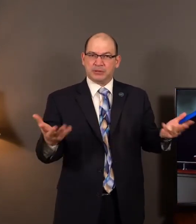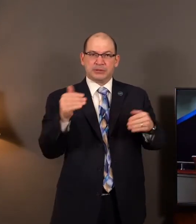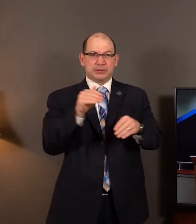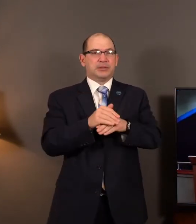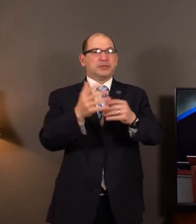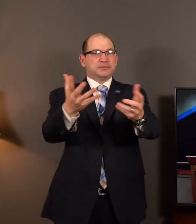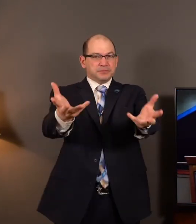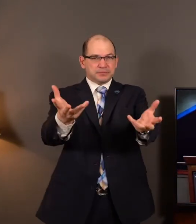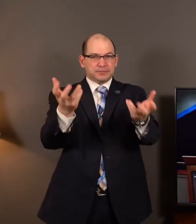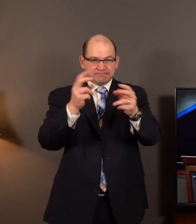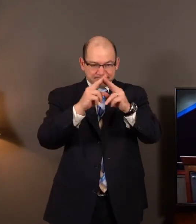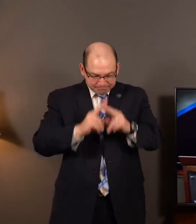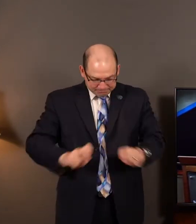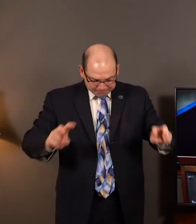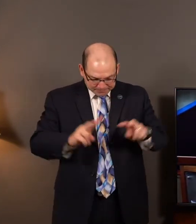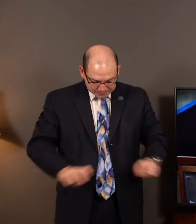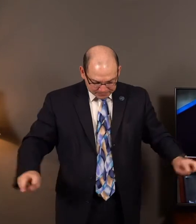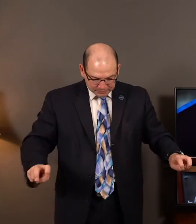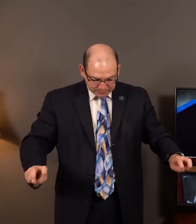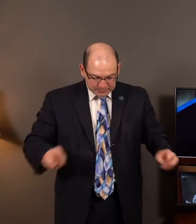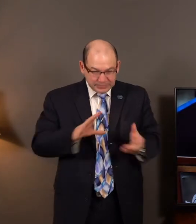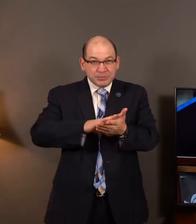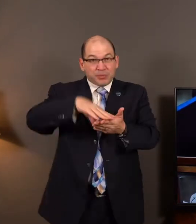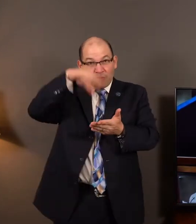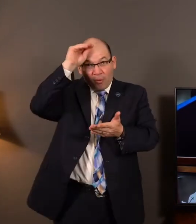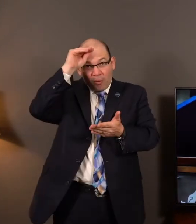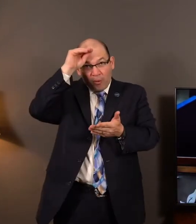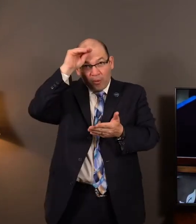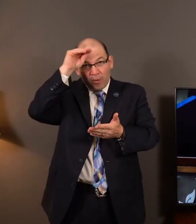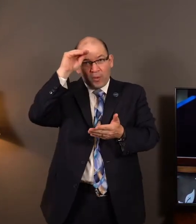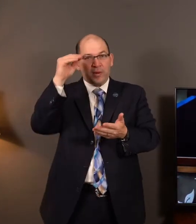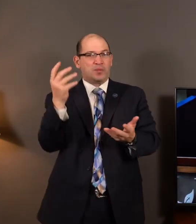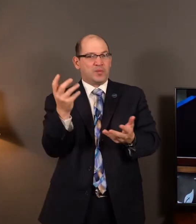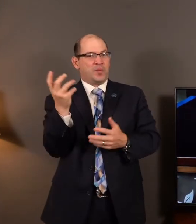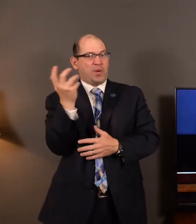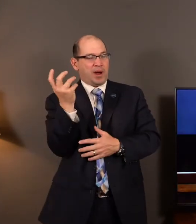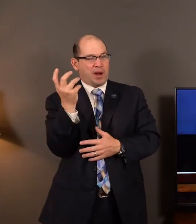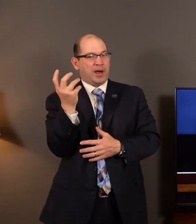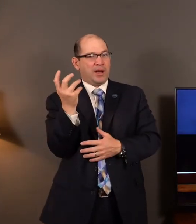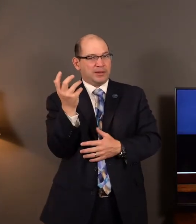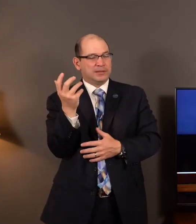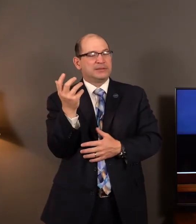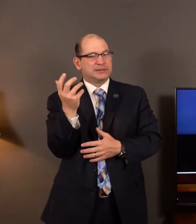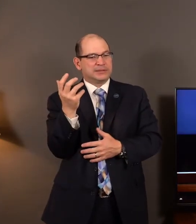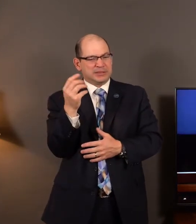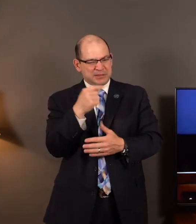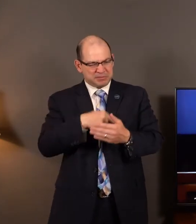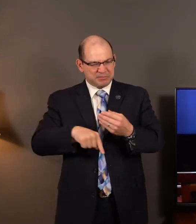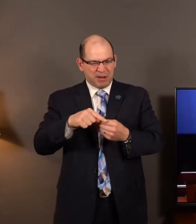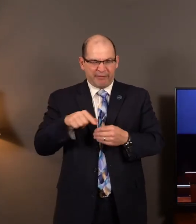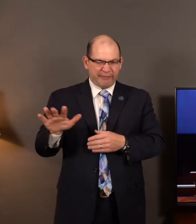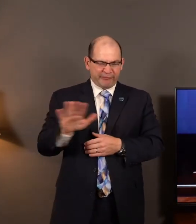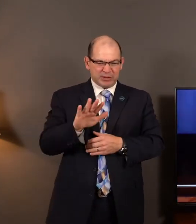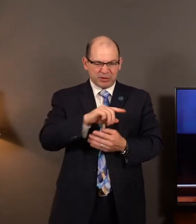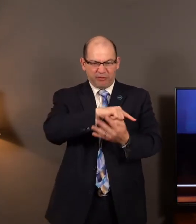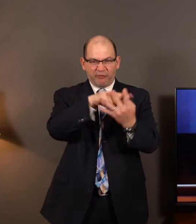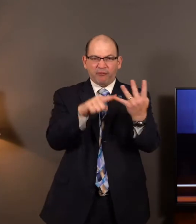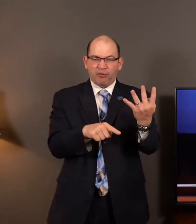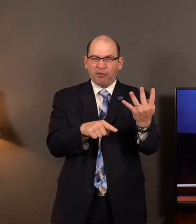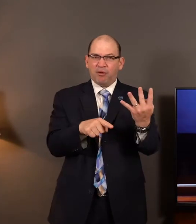this story and to learn from it. Some characteristics and some attributes about these men that I believe God desires to see